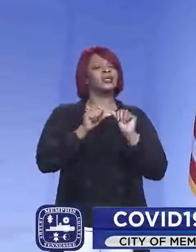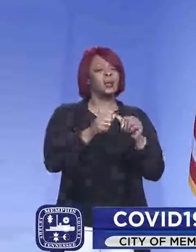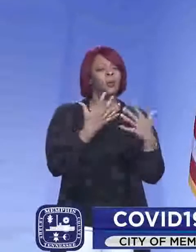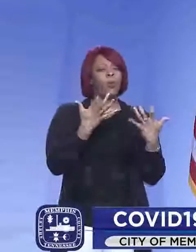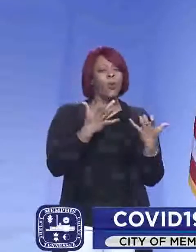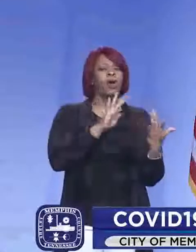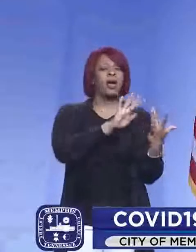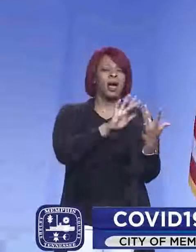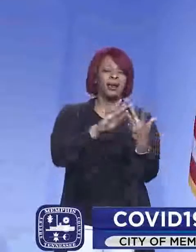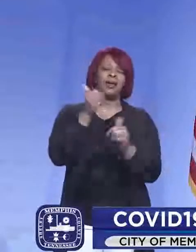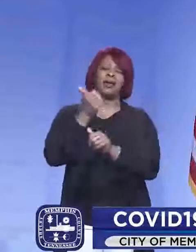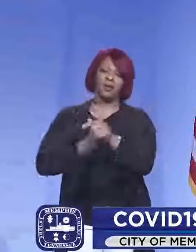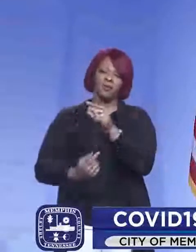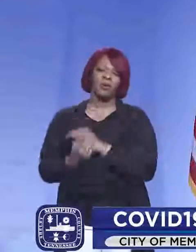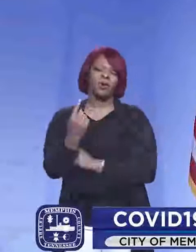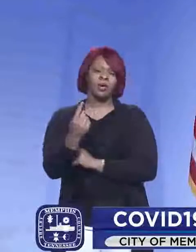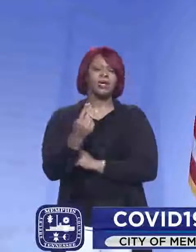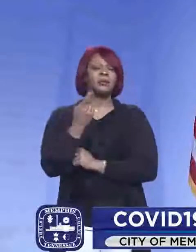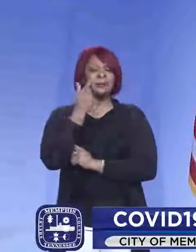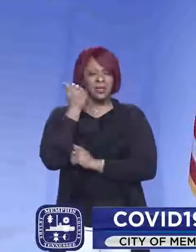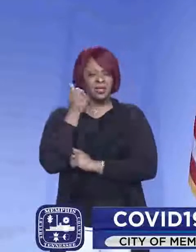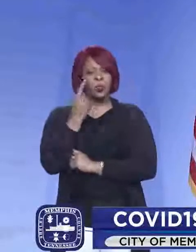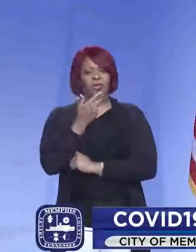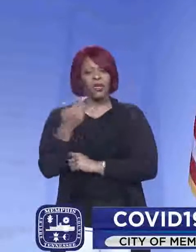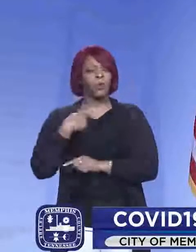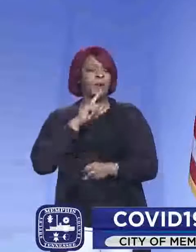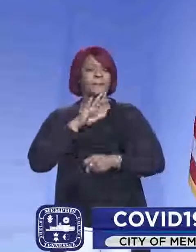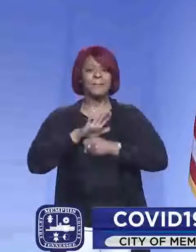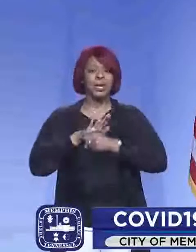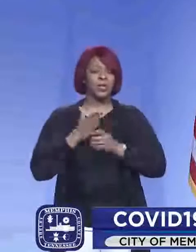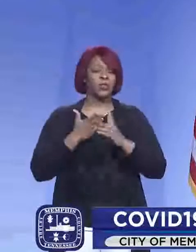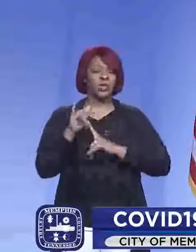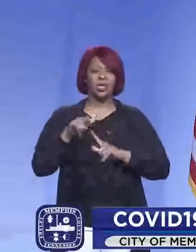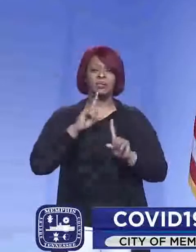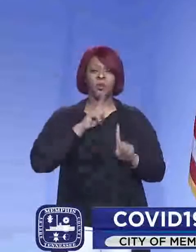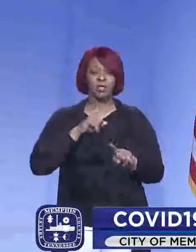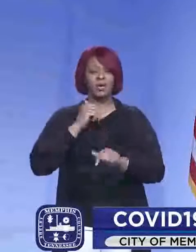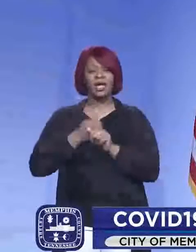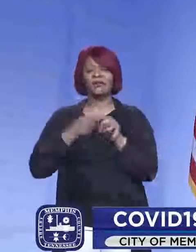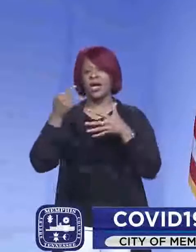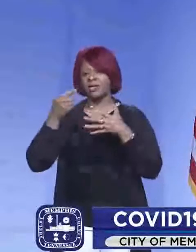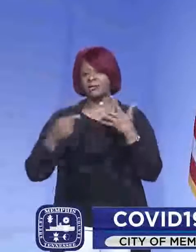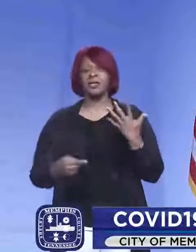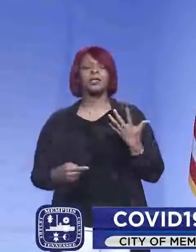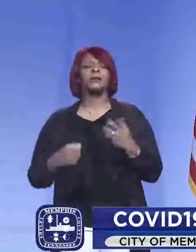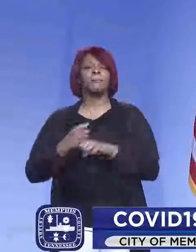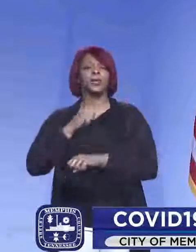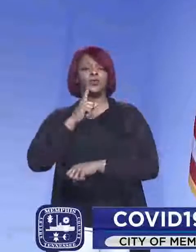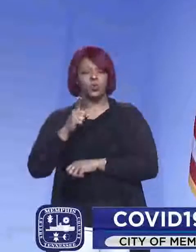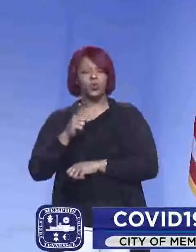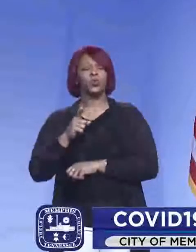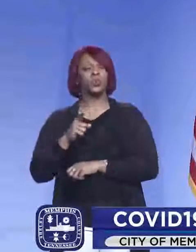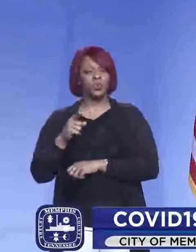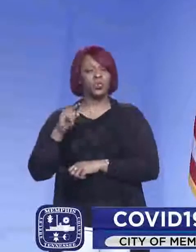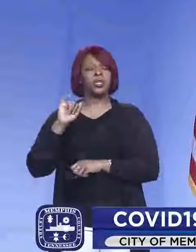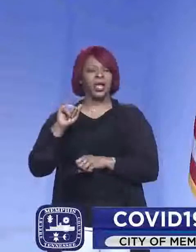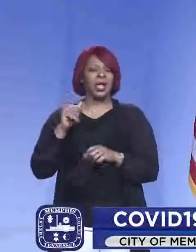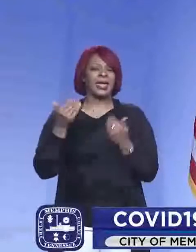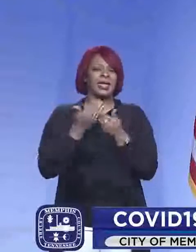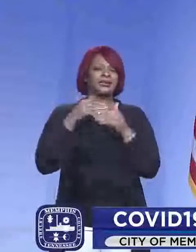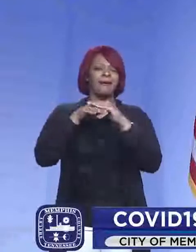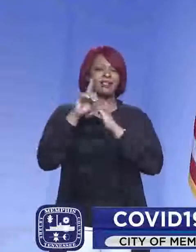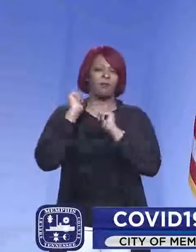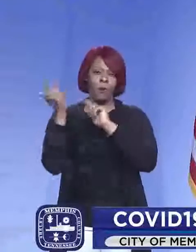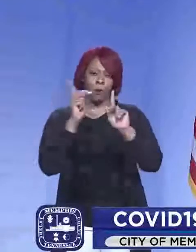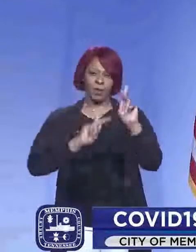want to outreach to everybody because because one of the things we're committed to throughout this response in every aspect is ensuring equity and ease of access for all